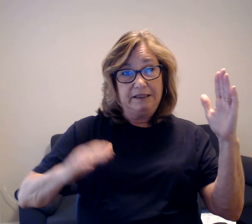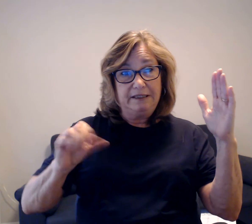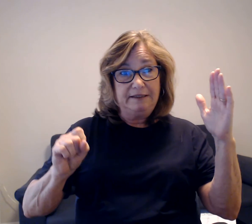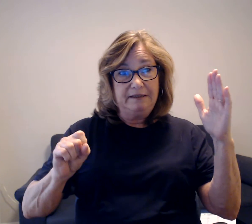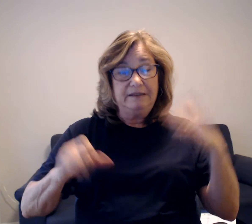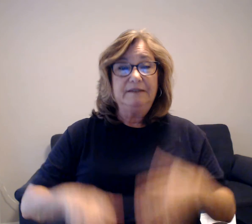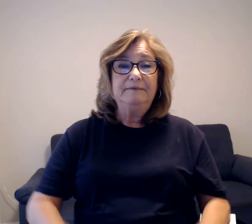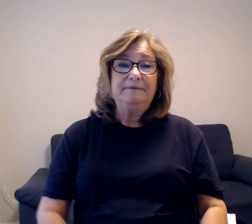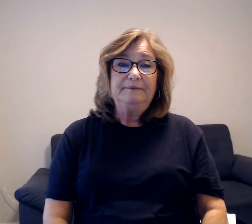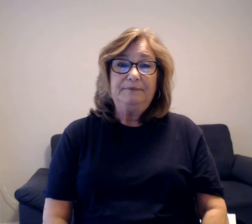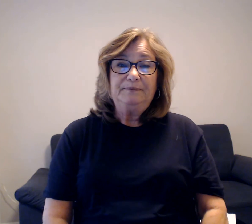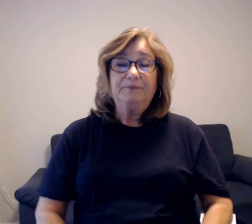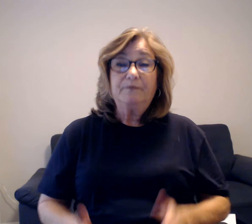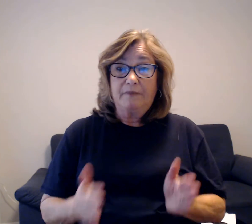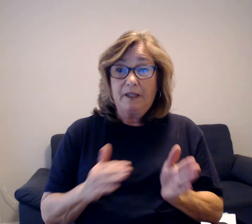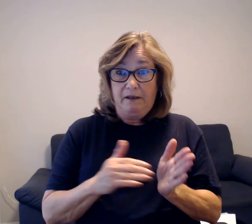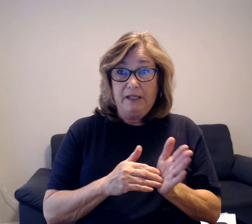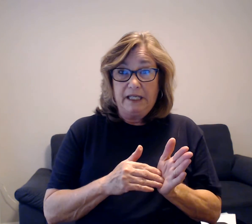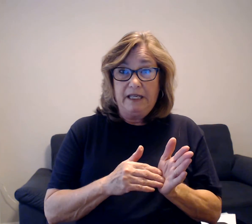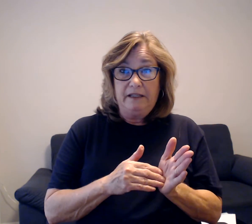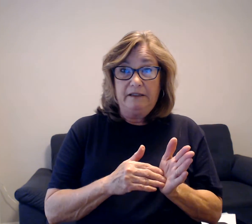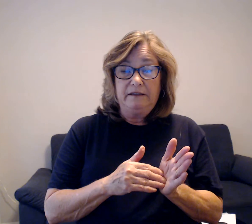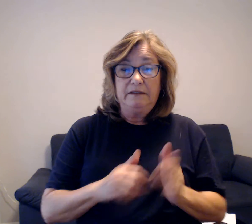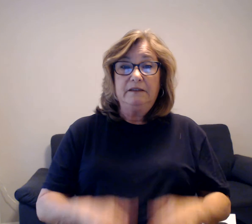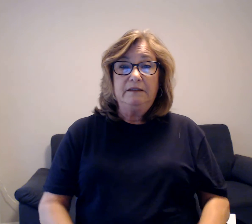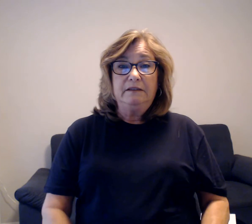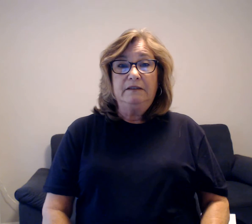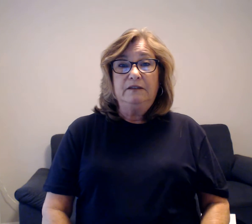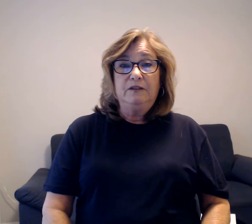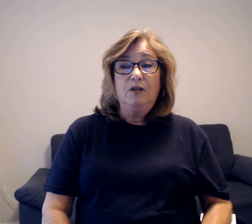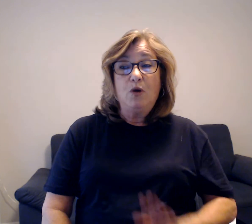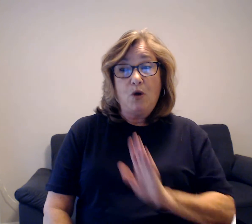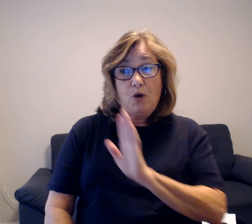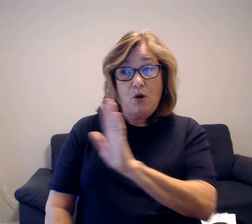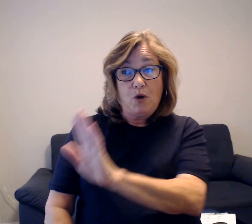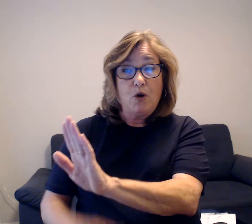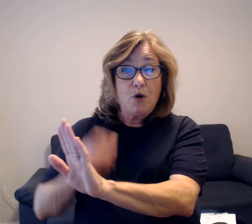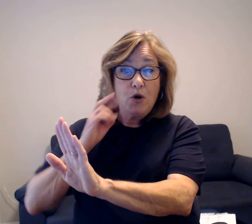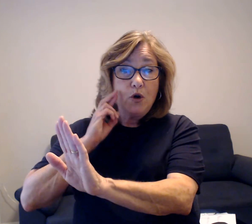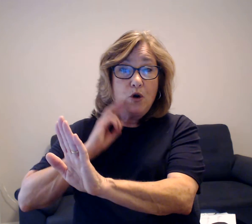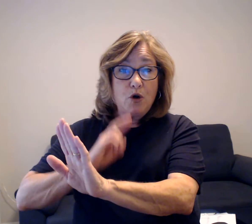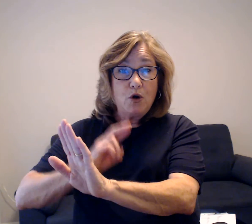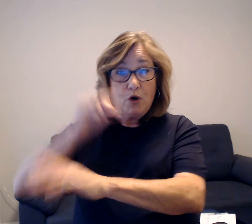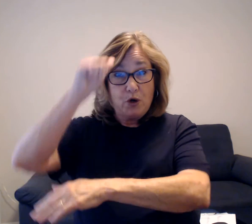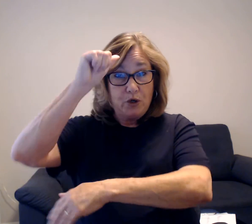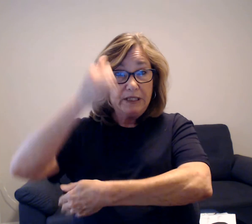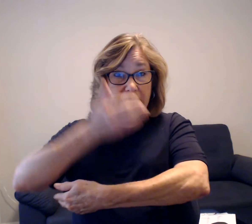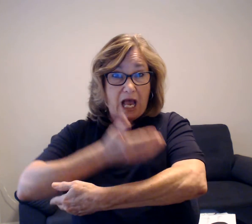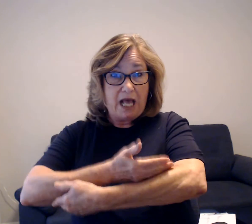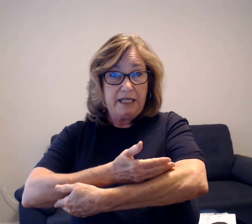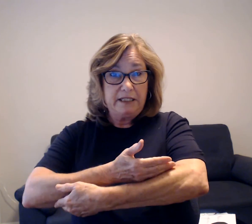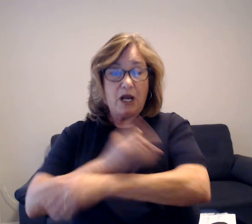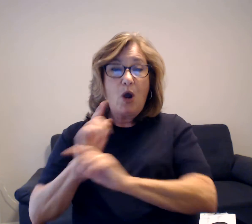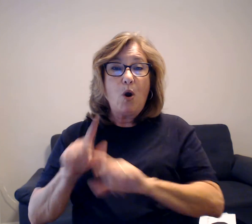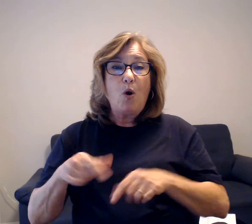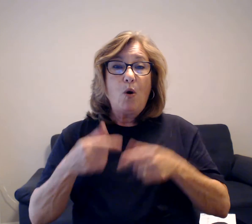Again, her son went to a football camp